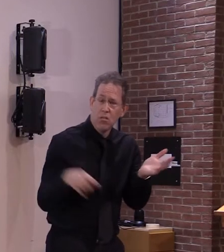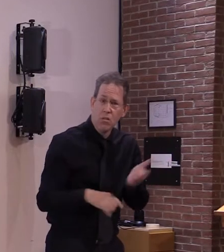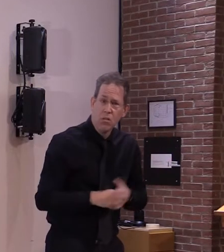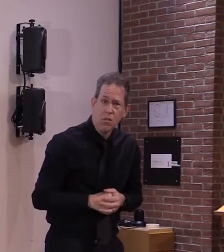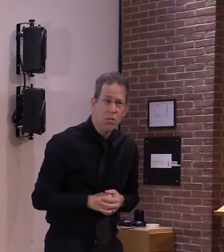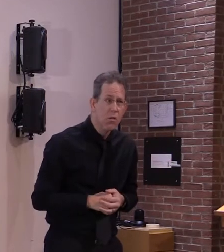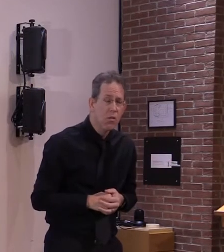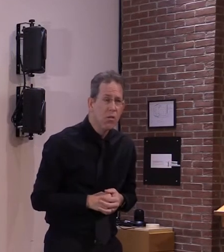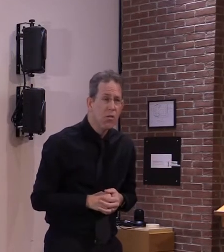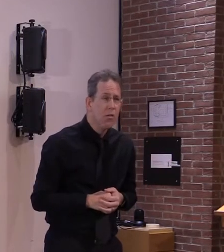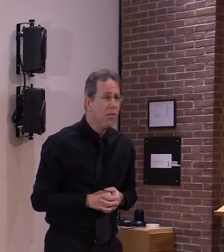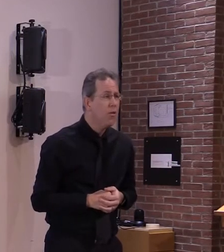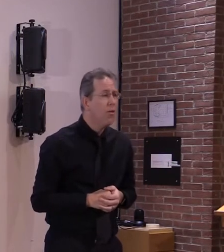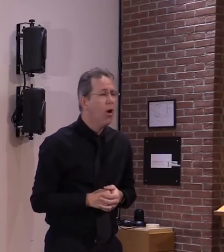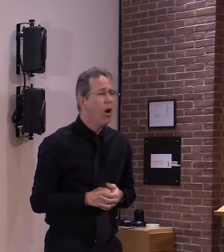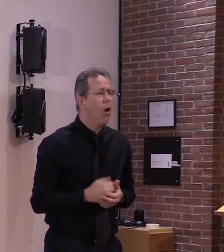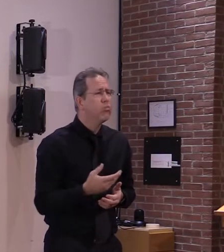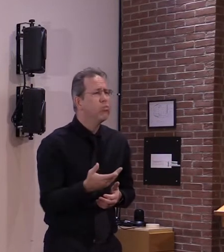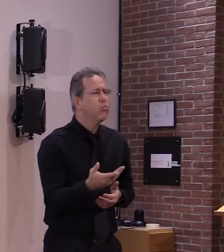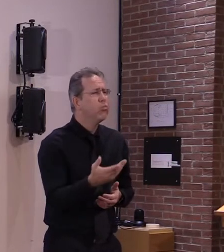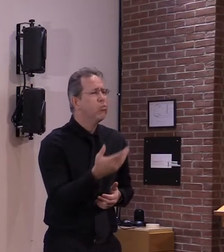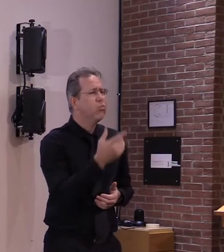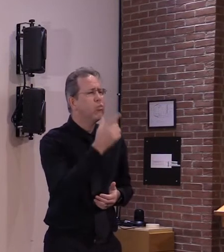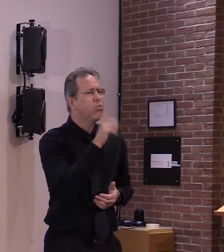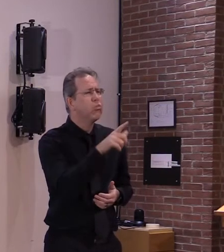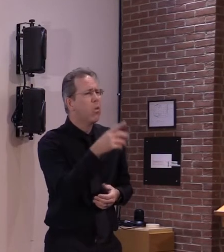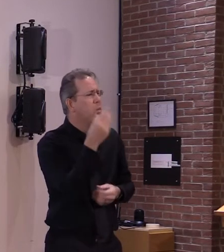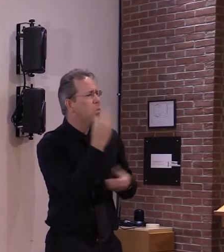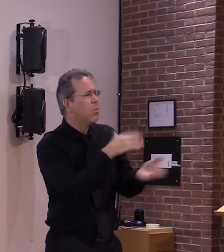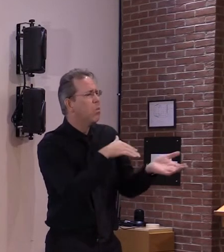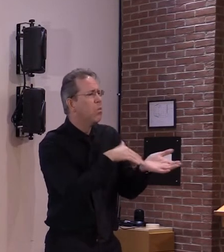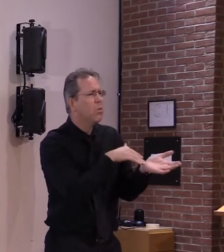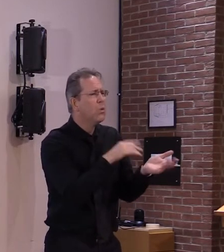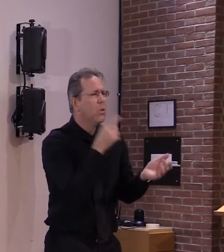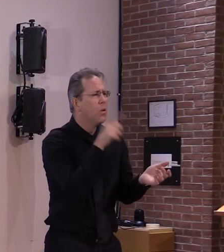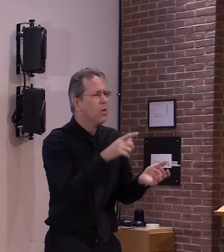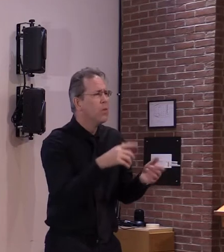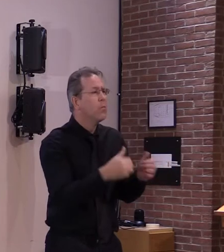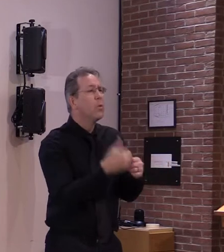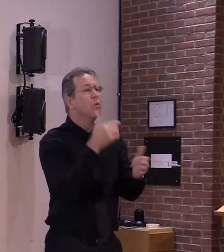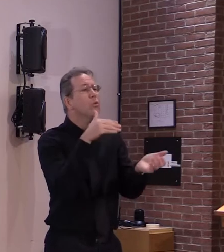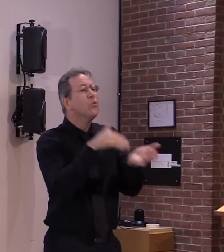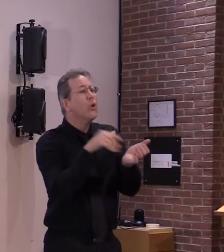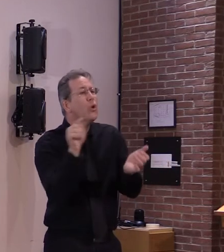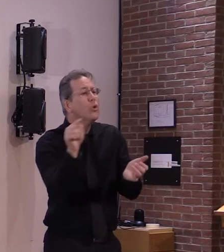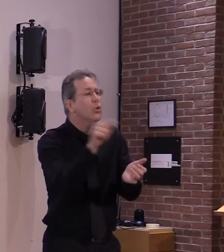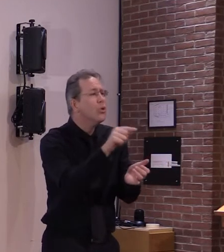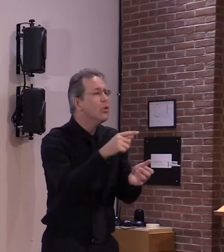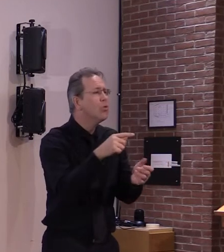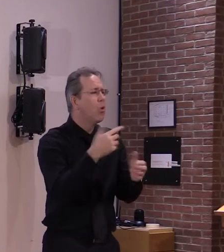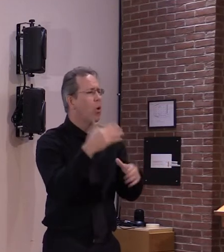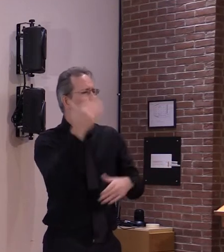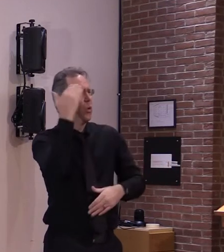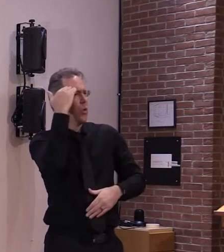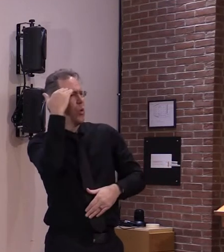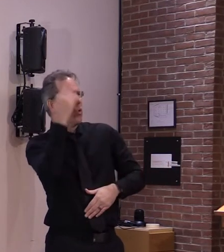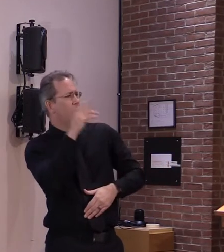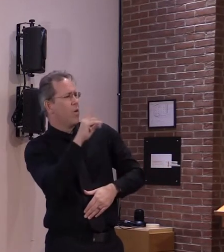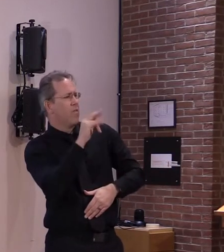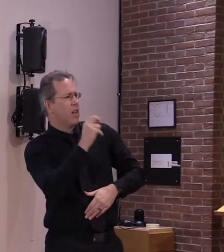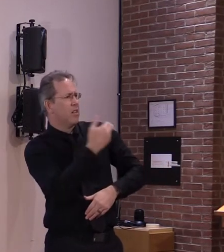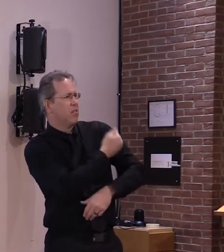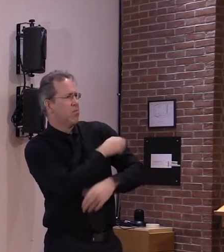be arranging with them as part of the way they monitor their care to deliver their vaccine so i would probably